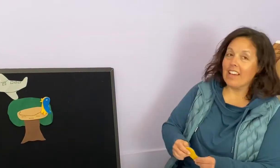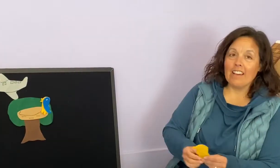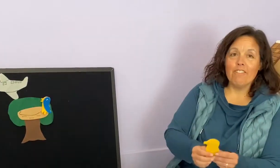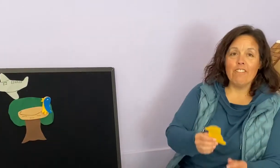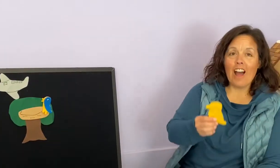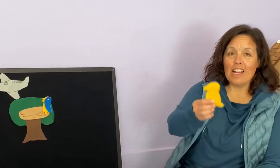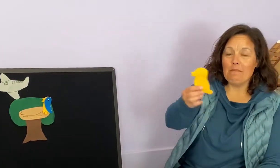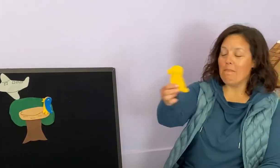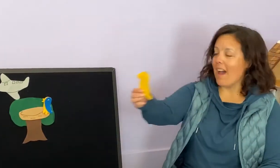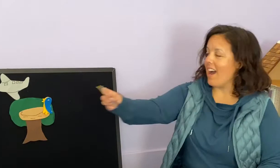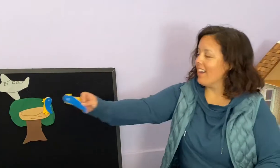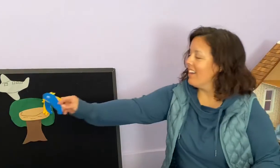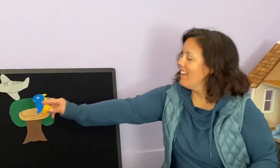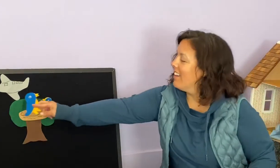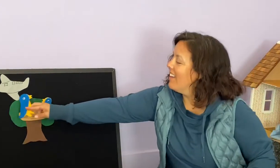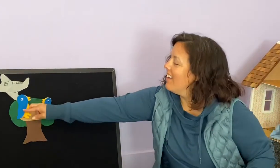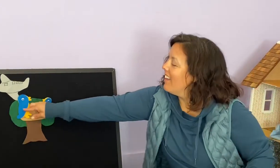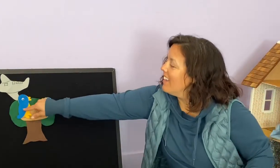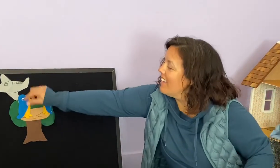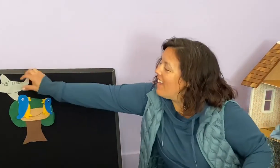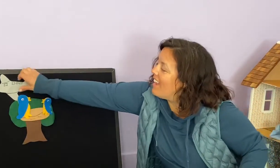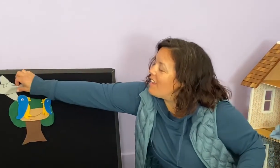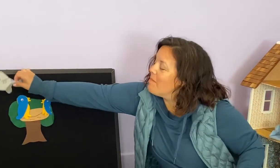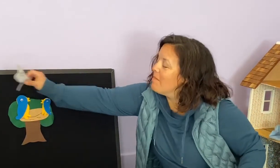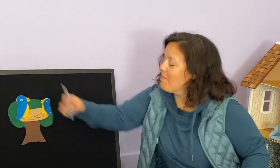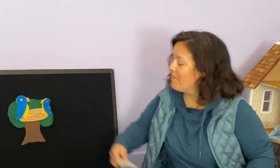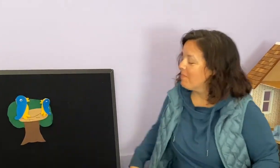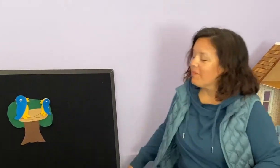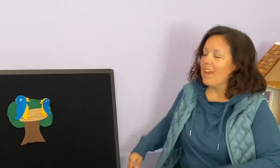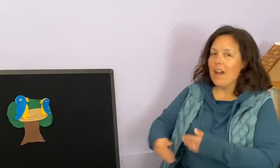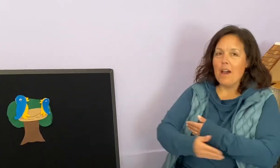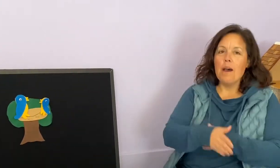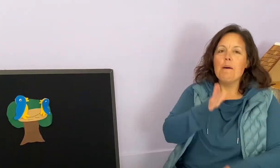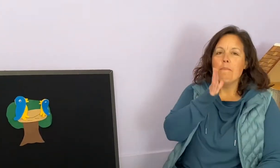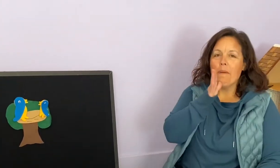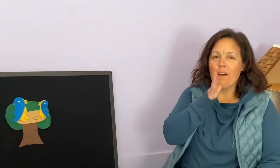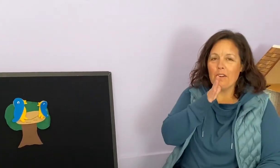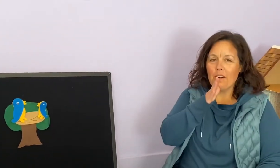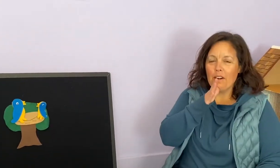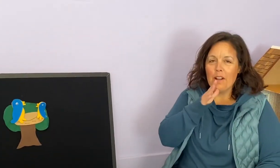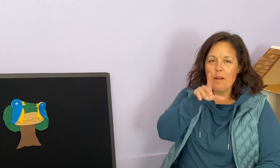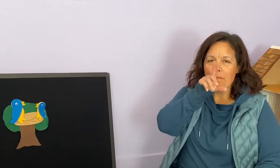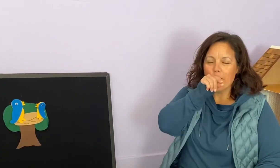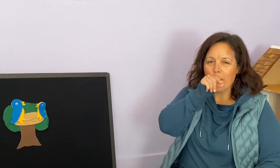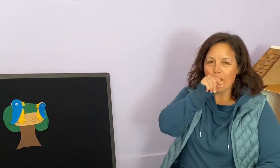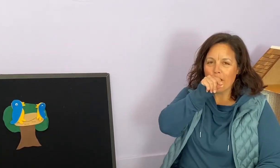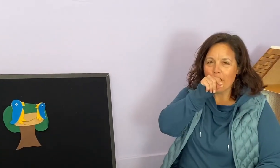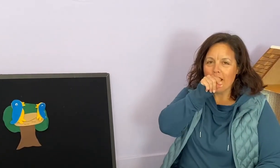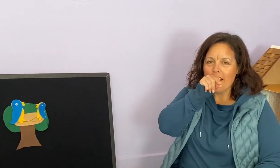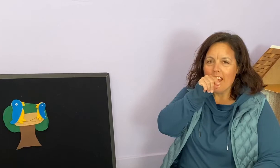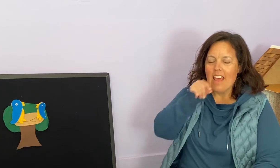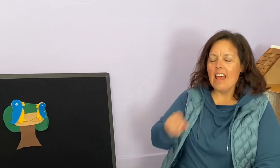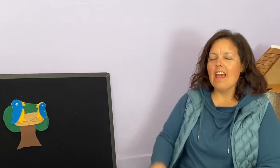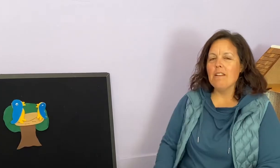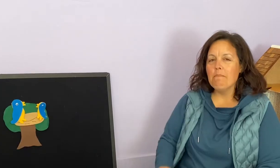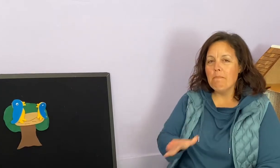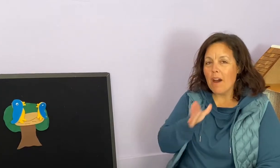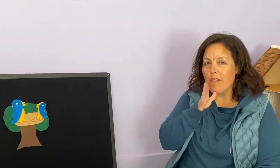Flying back came mother bird. And mother